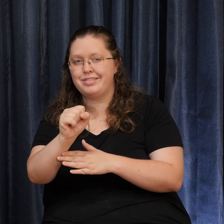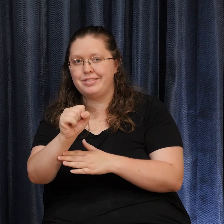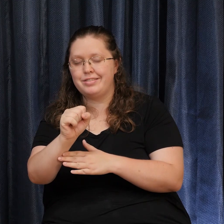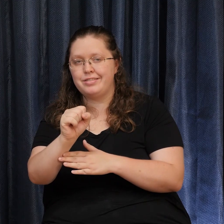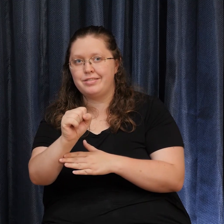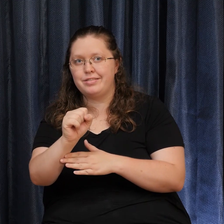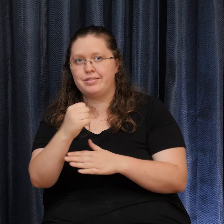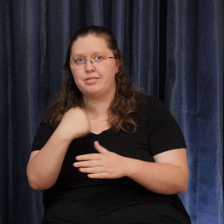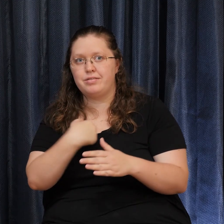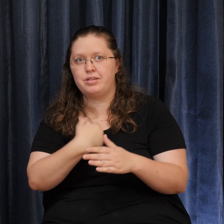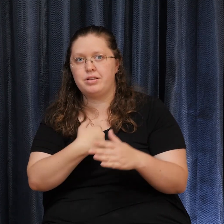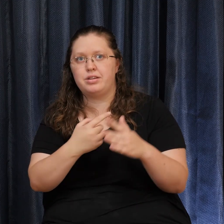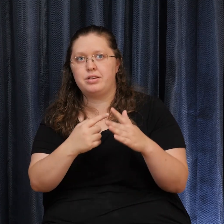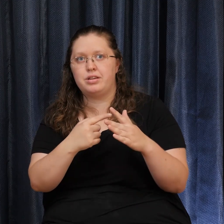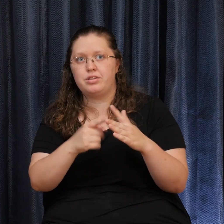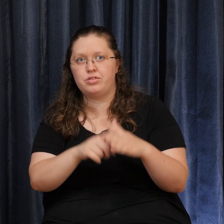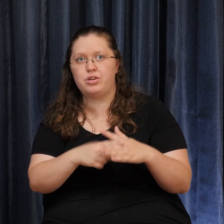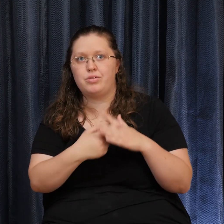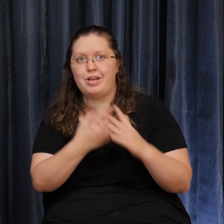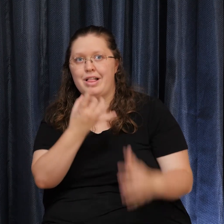this dear brother George Floyd